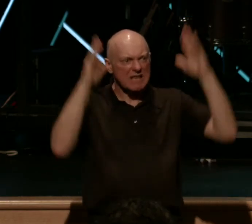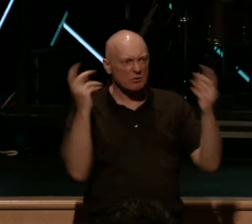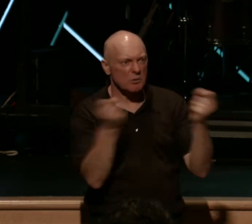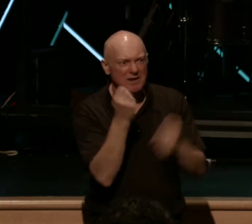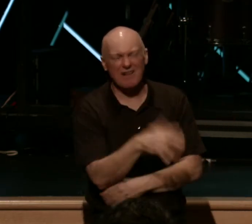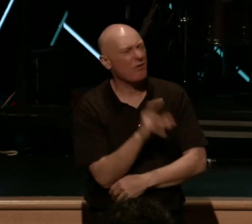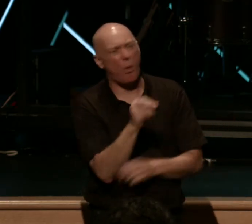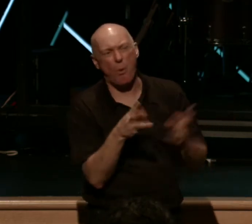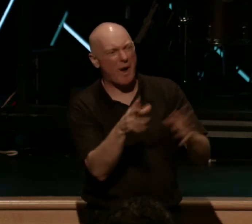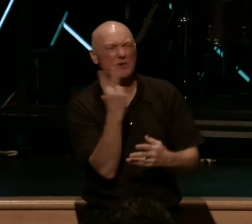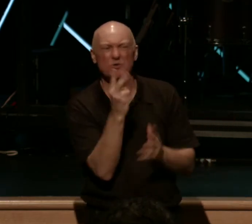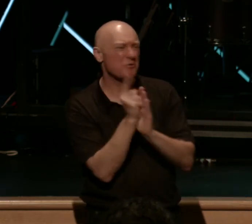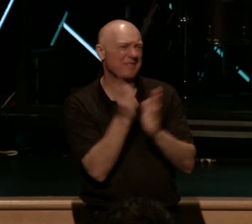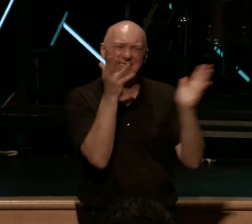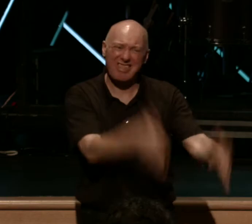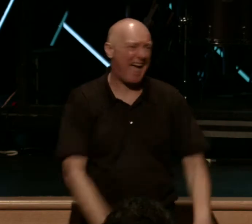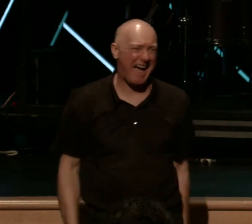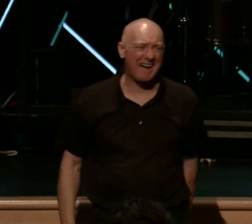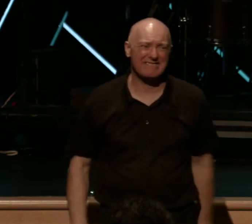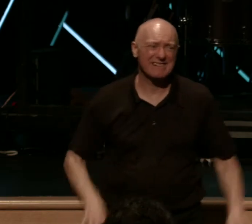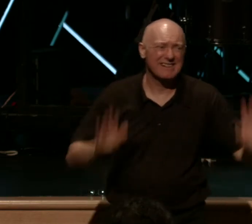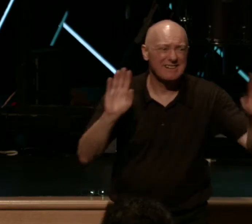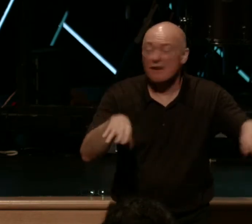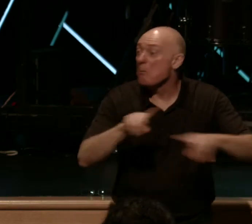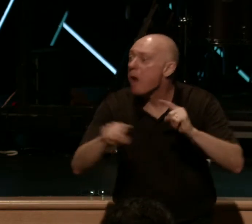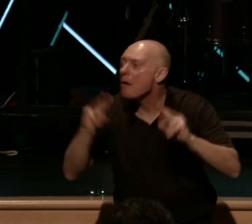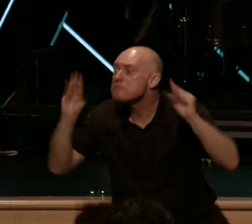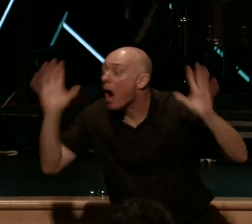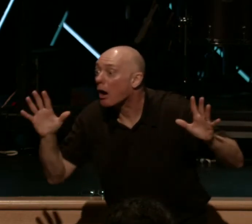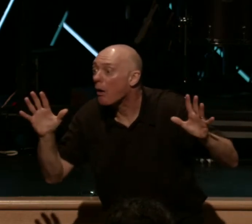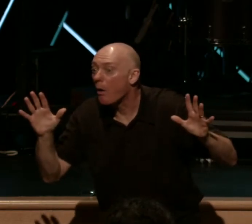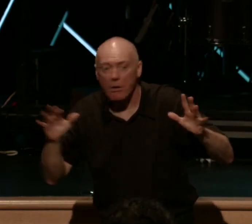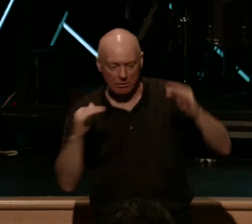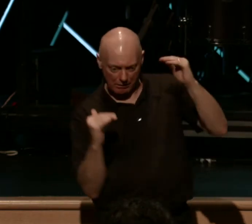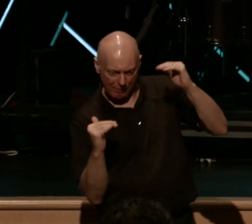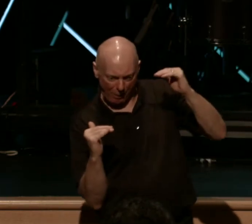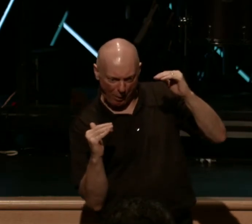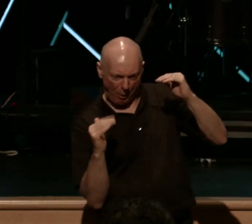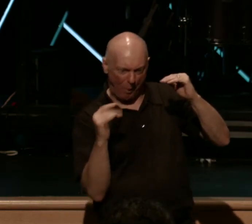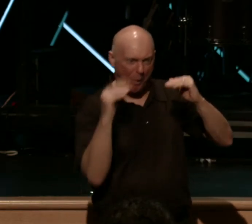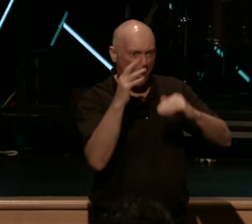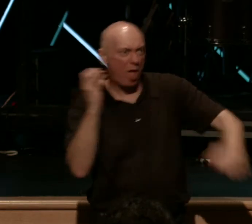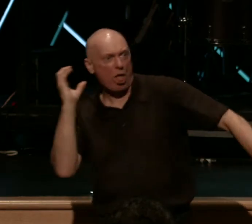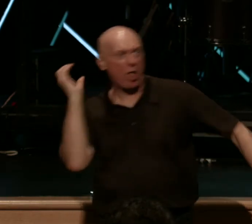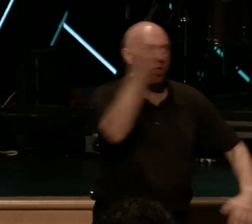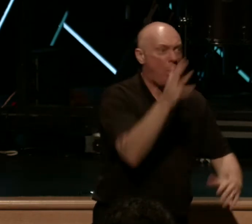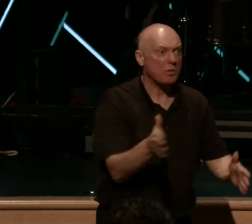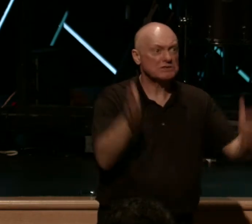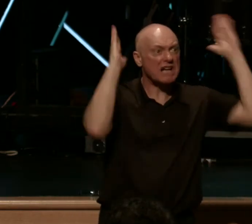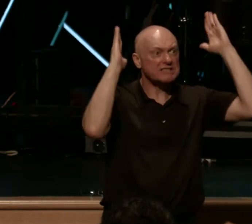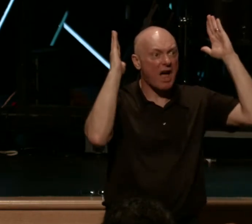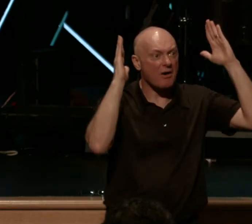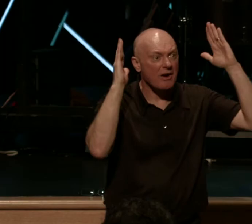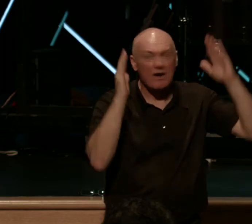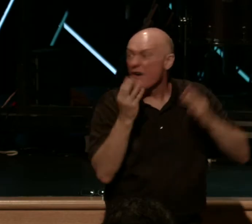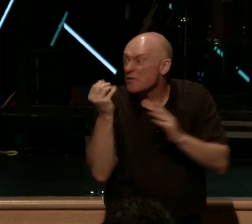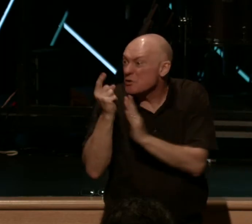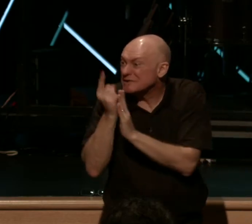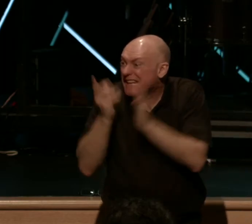they're going to win. Two minutes left in the game. But miraculously, they come back. They throw a touchdown. They score. With just seconds on the clock. They